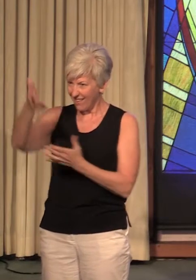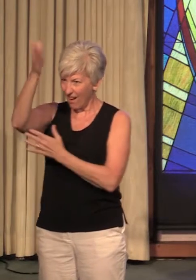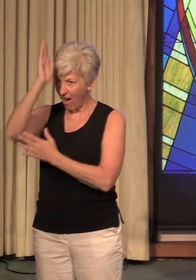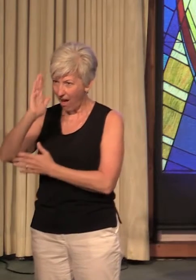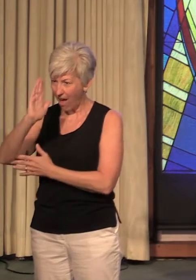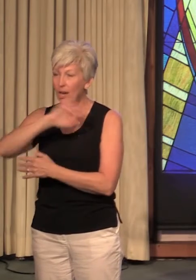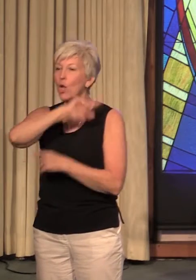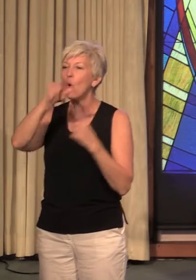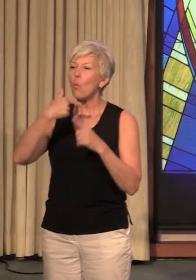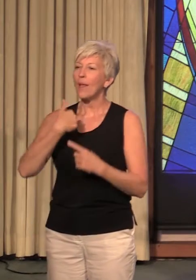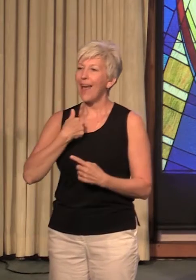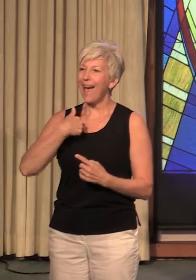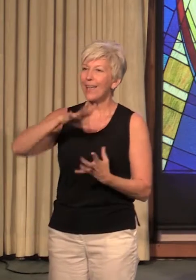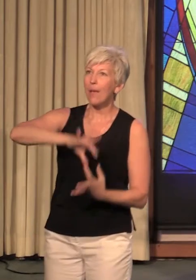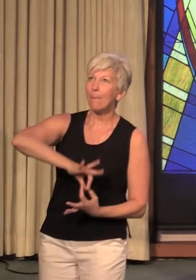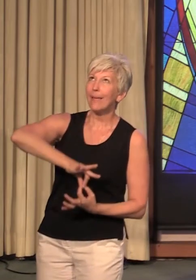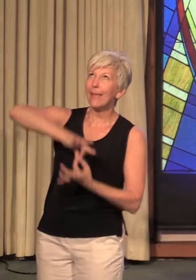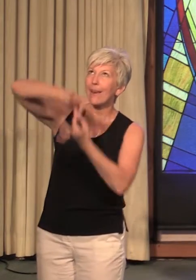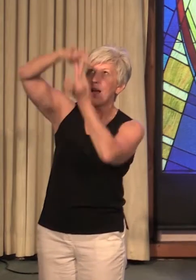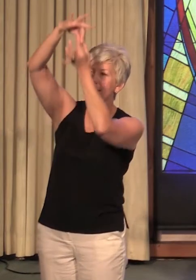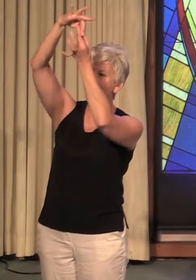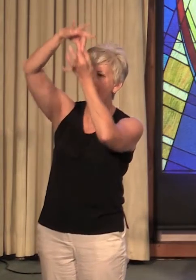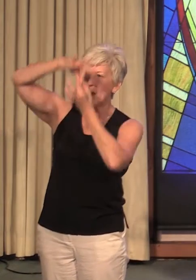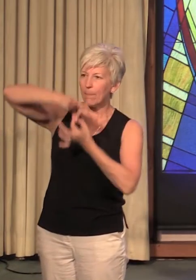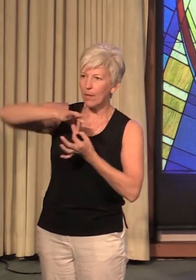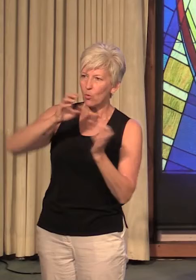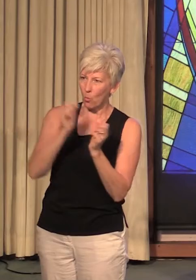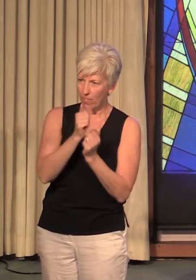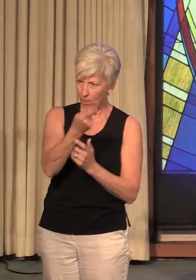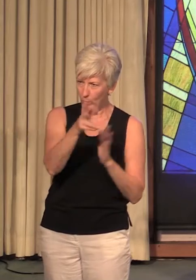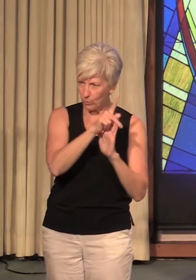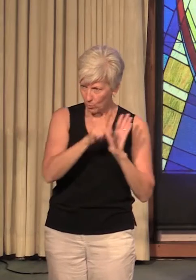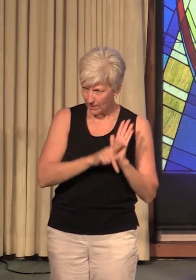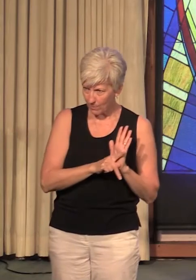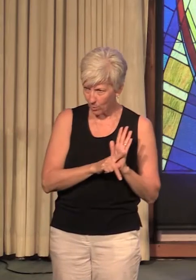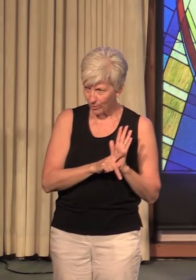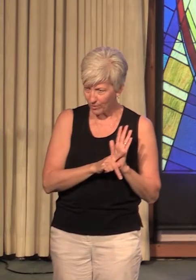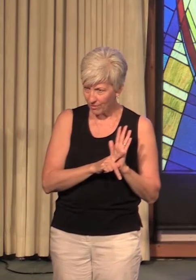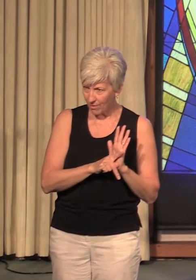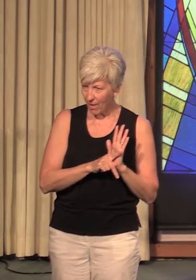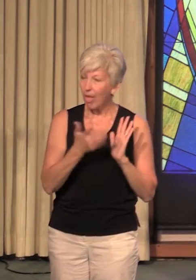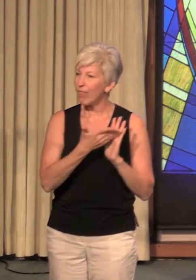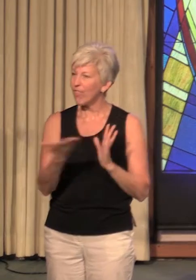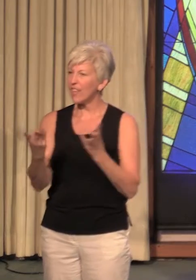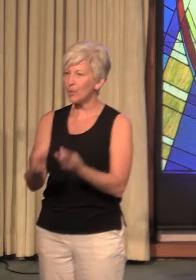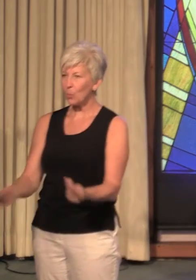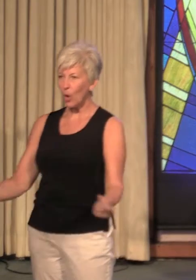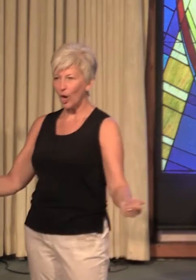I am in alignment with those principles, things work.